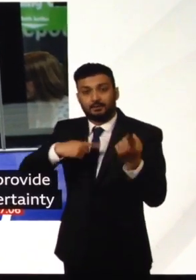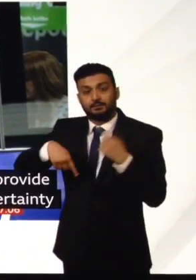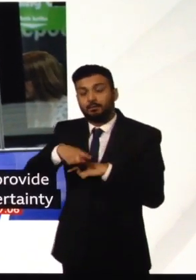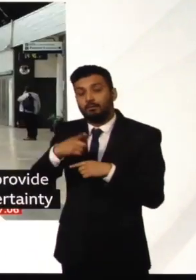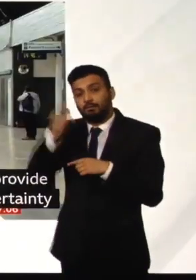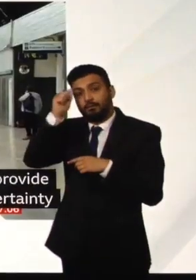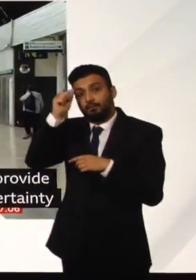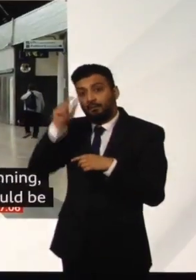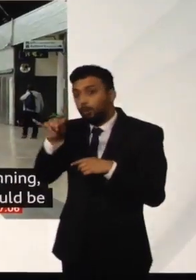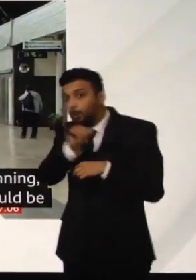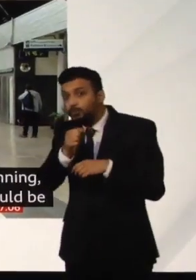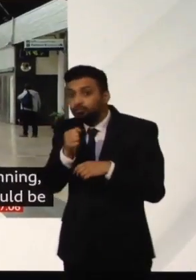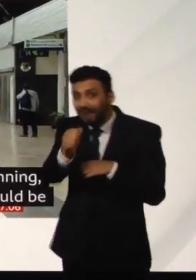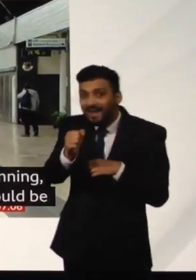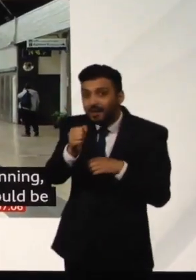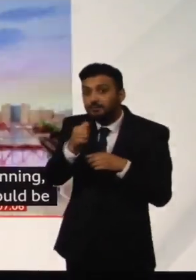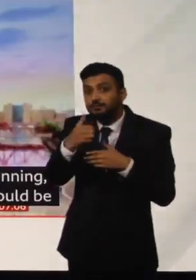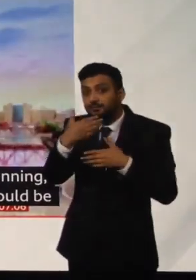place.